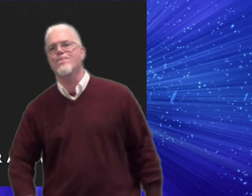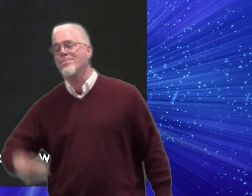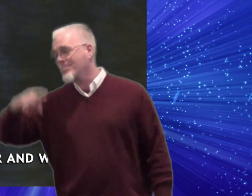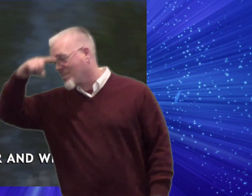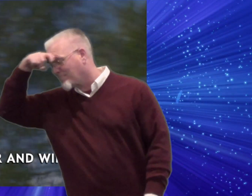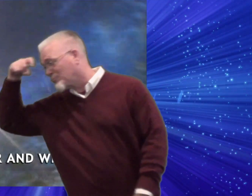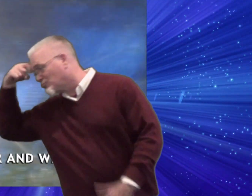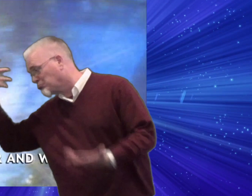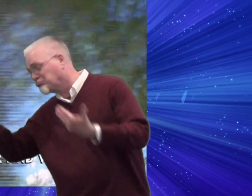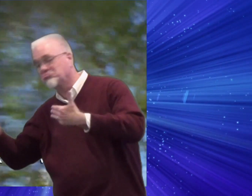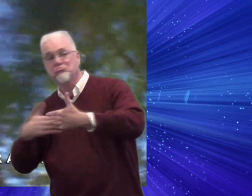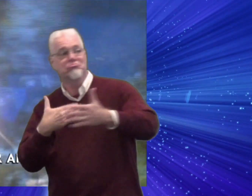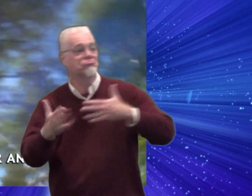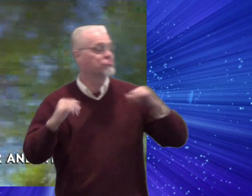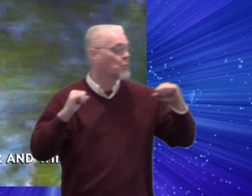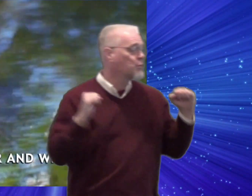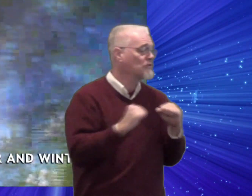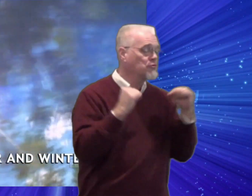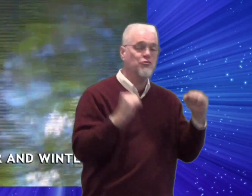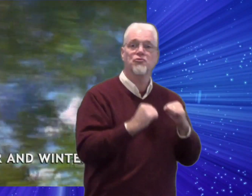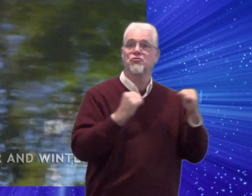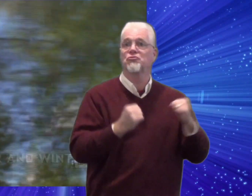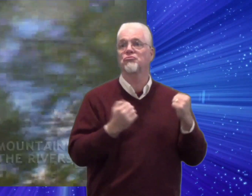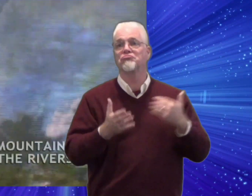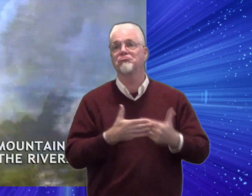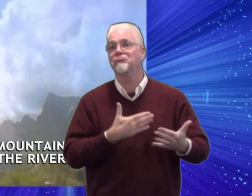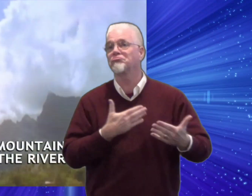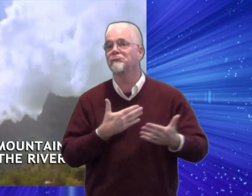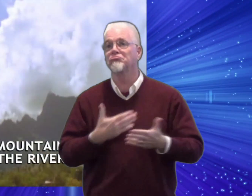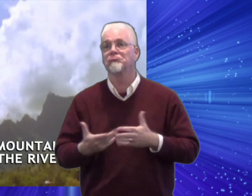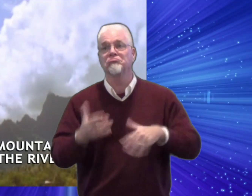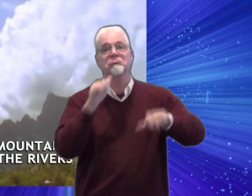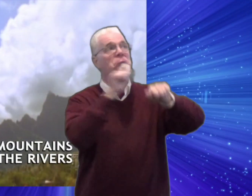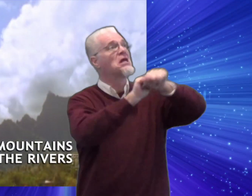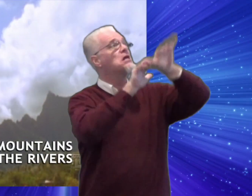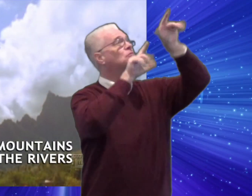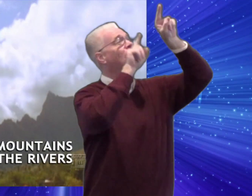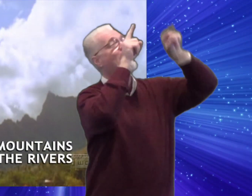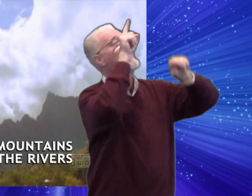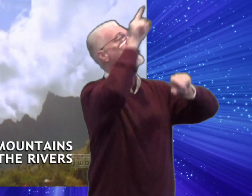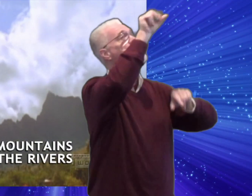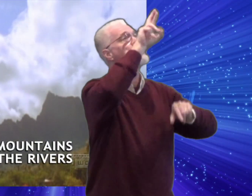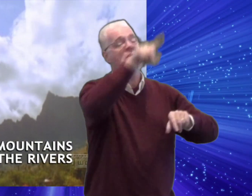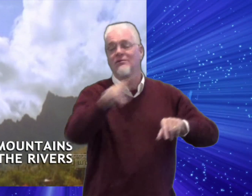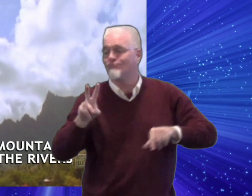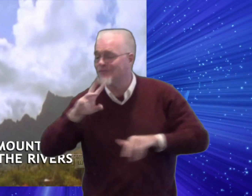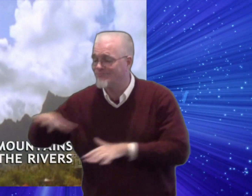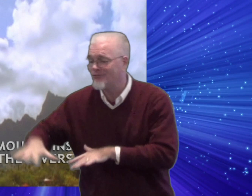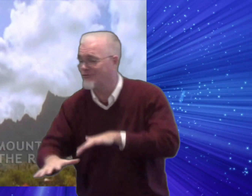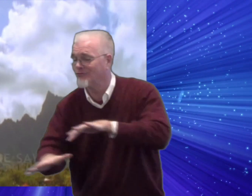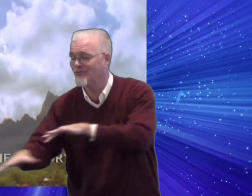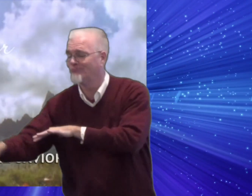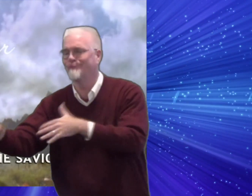Summer and winter The mountains and the rivers